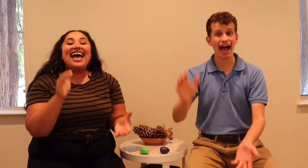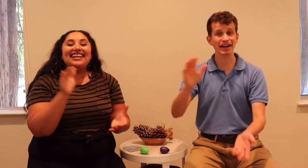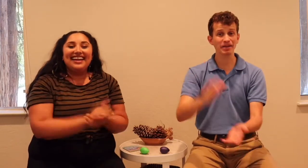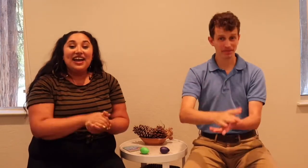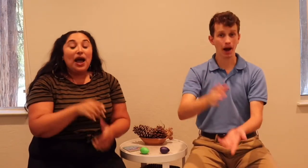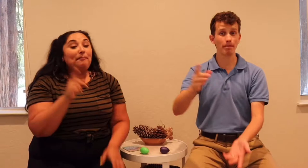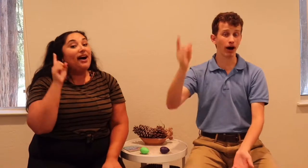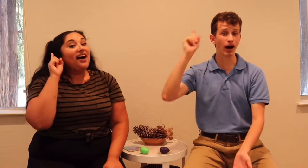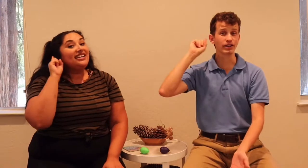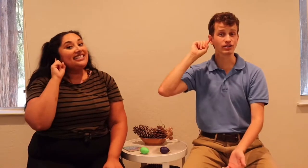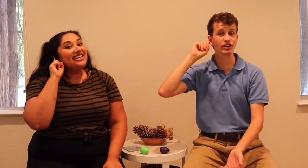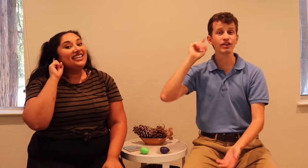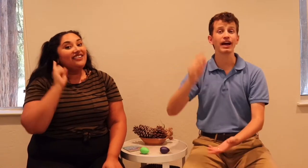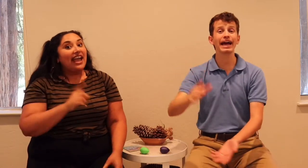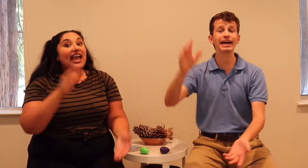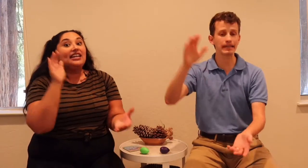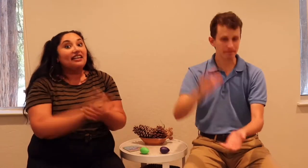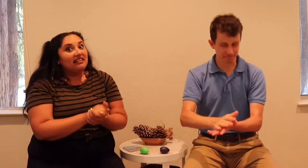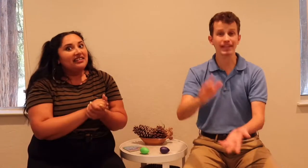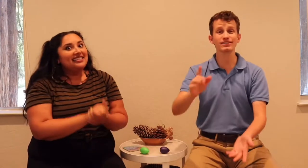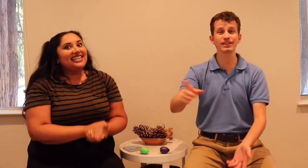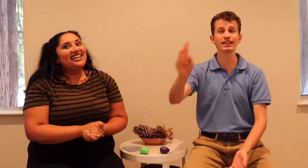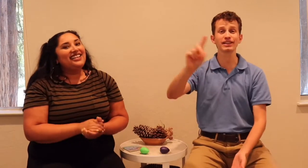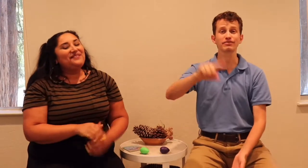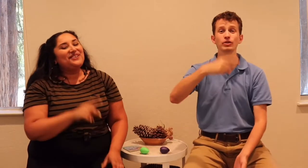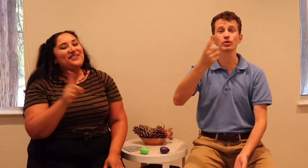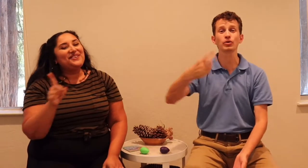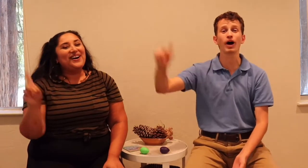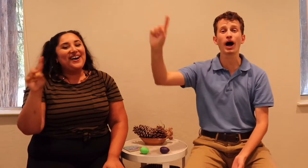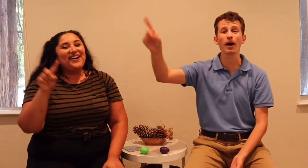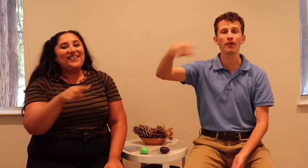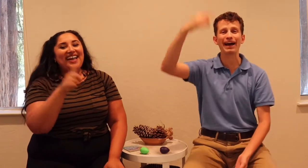a upon his ear. And he flicked till it flew away.